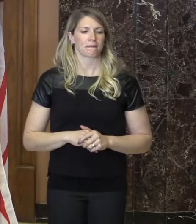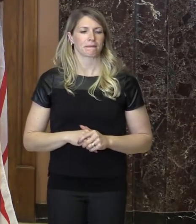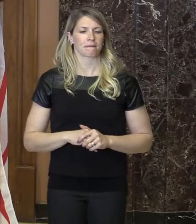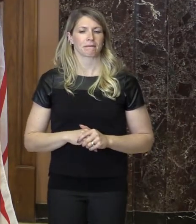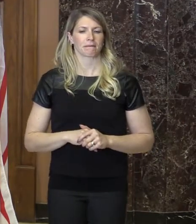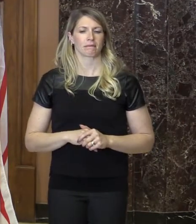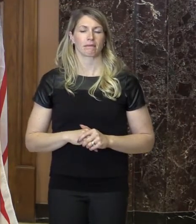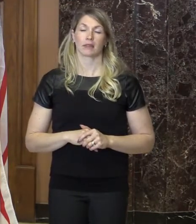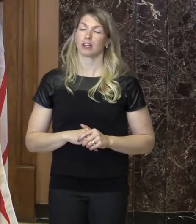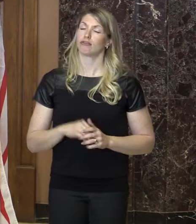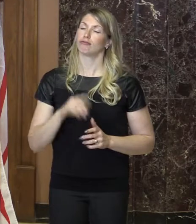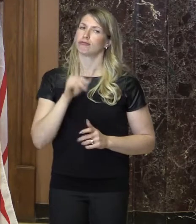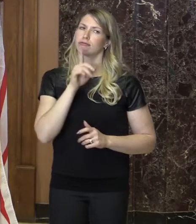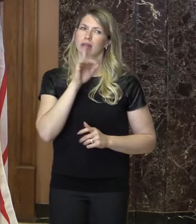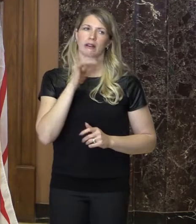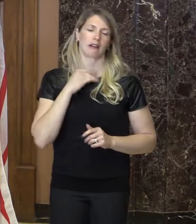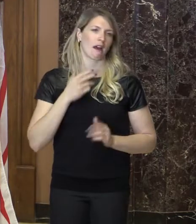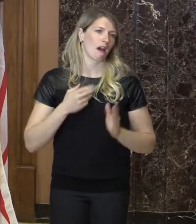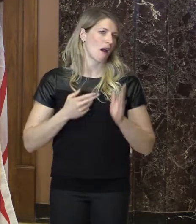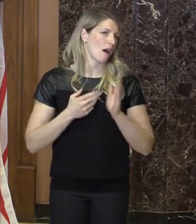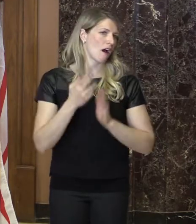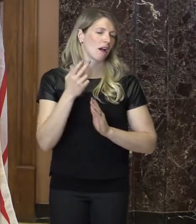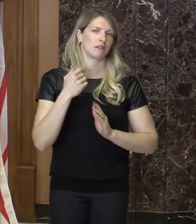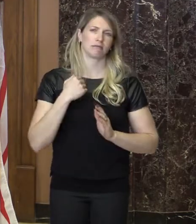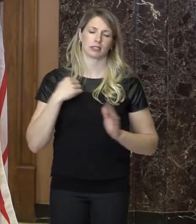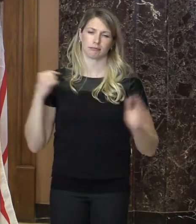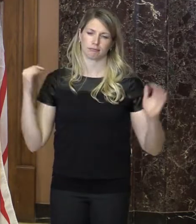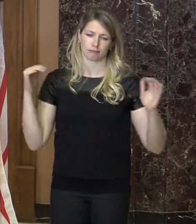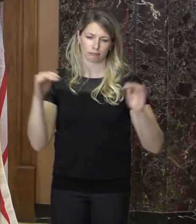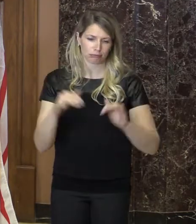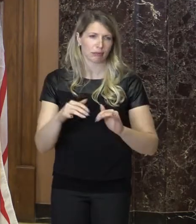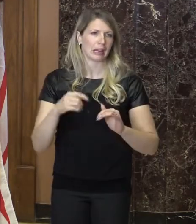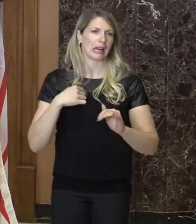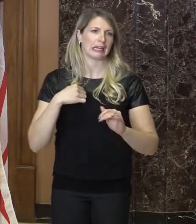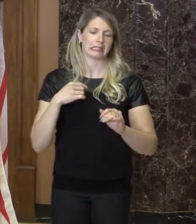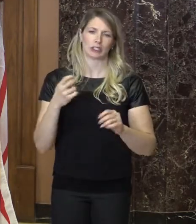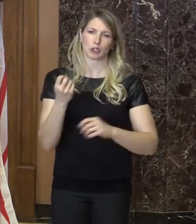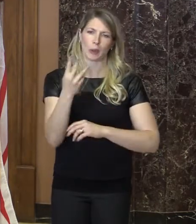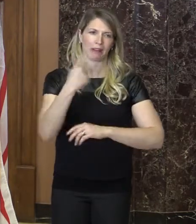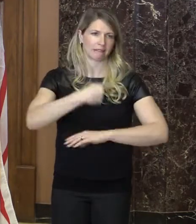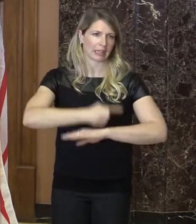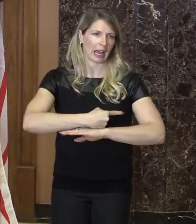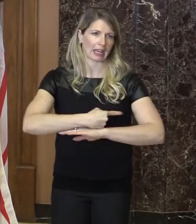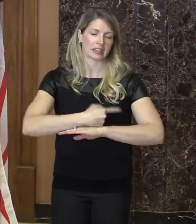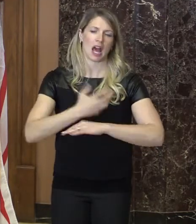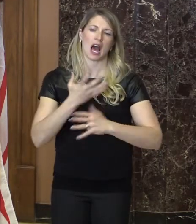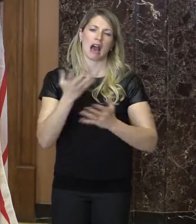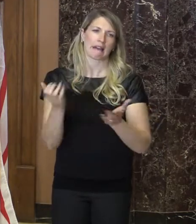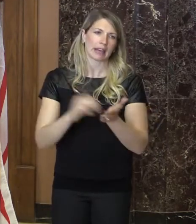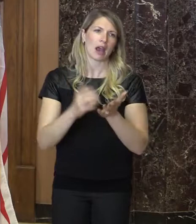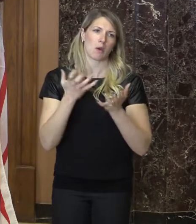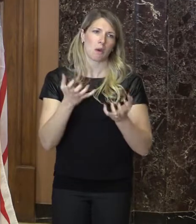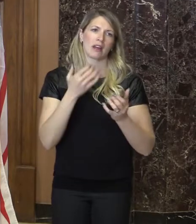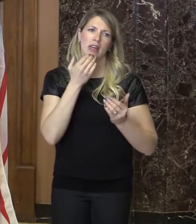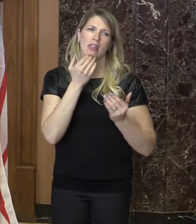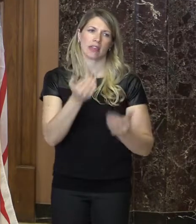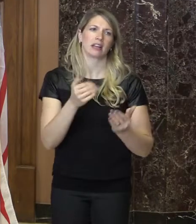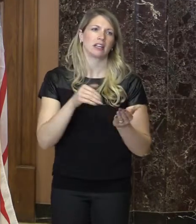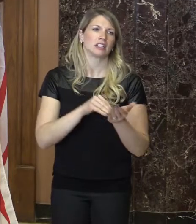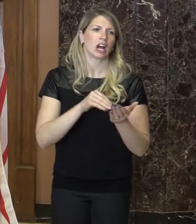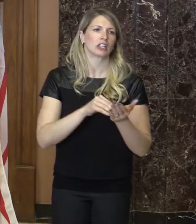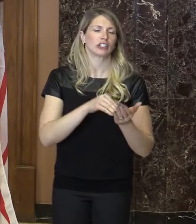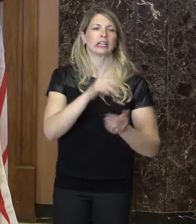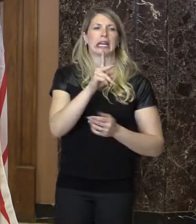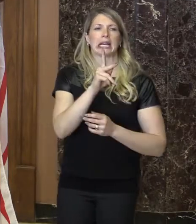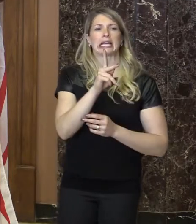It was an honor to spend the 12 days with you all and I have to thank Dr. Carmel Casey for her voice she gave